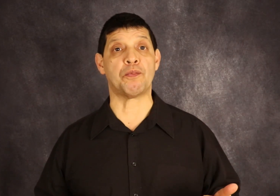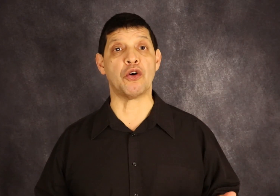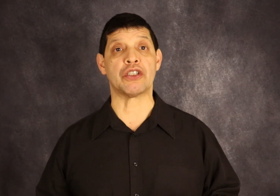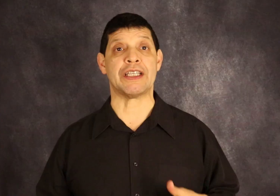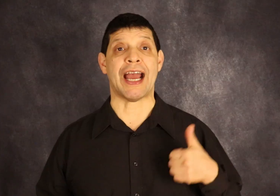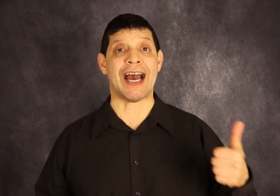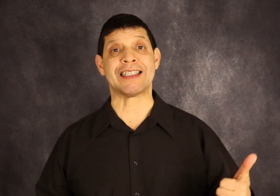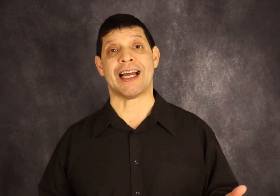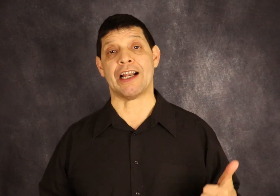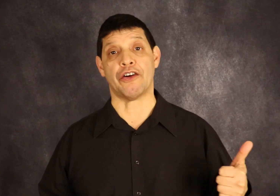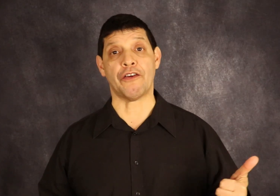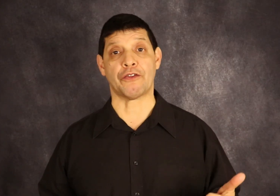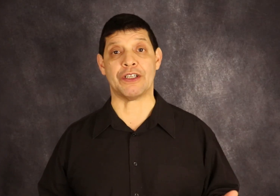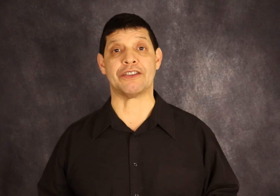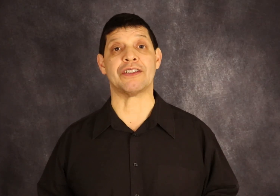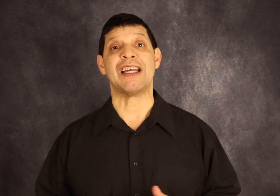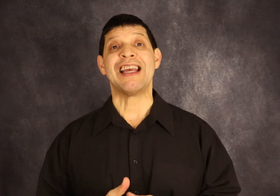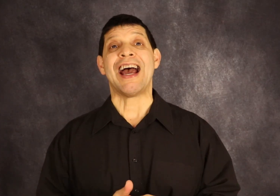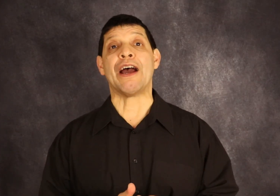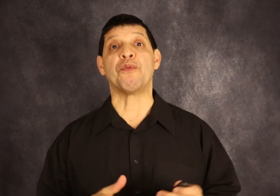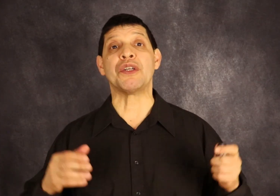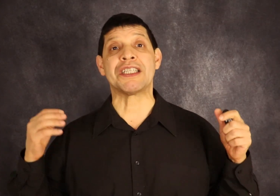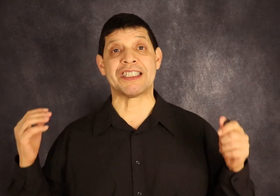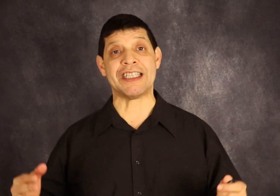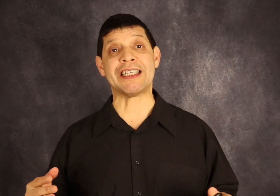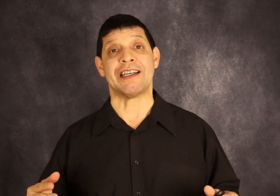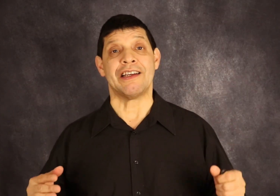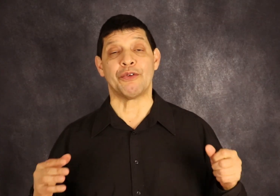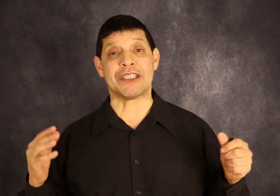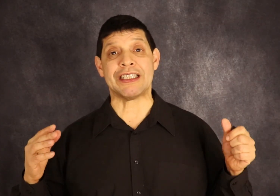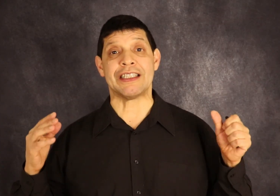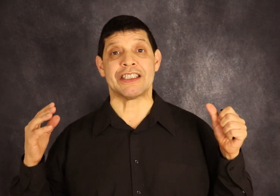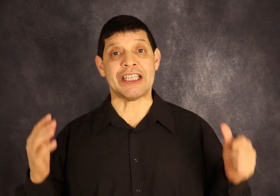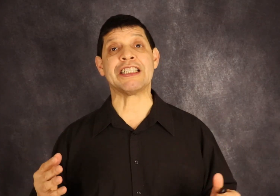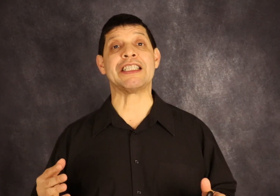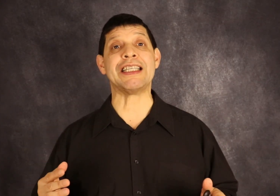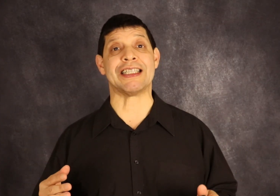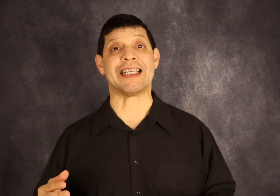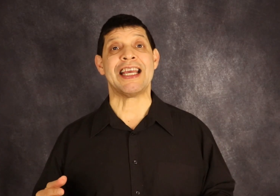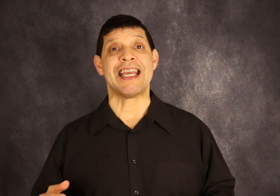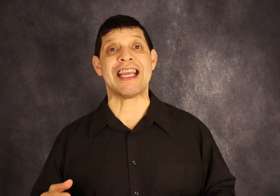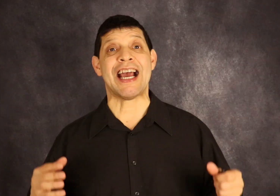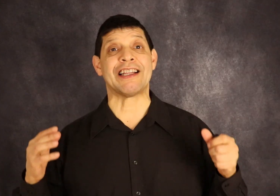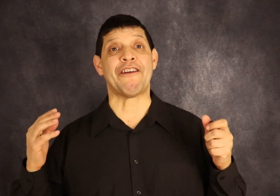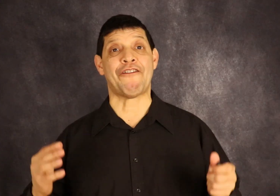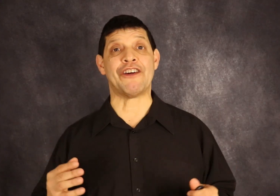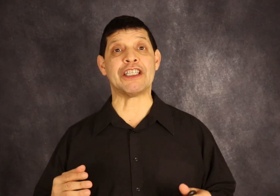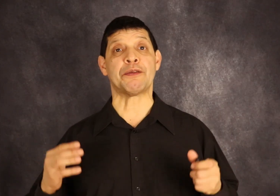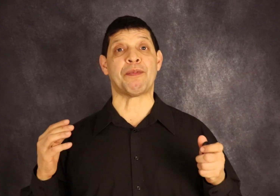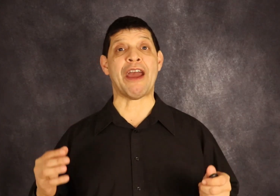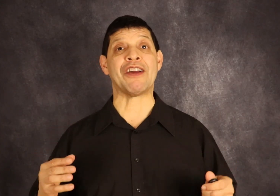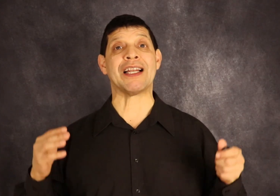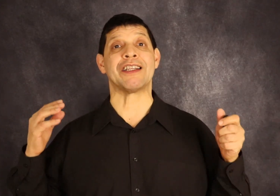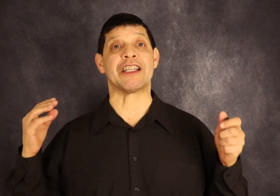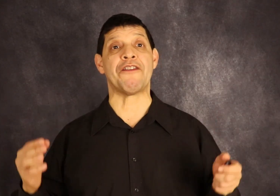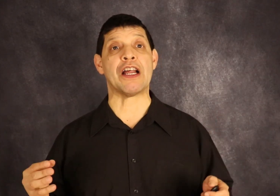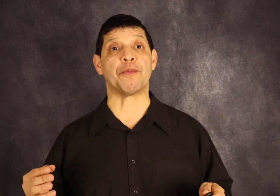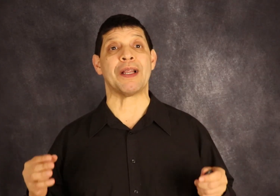of books. He asked a lot of questions. And within six years, he had the first privately developed